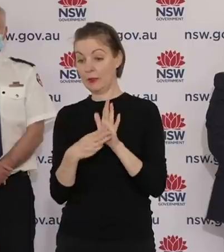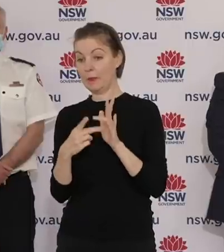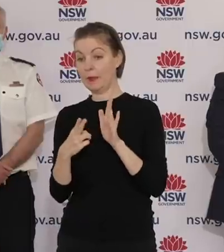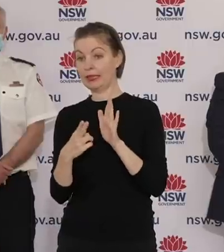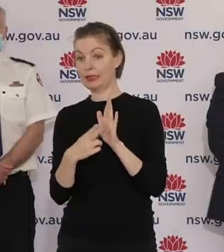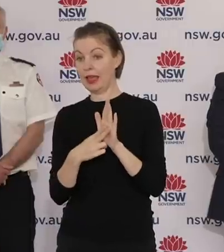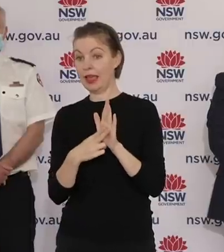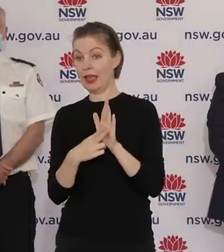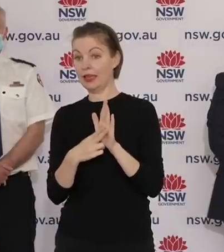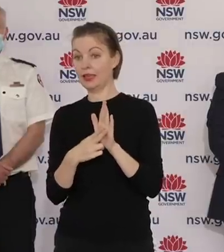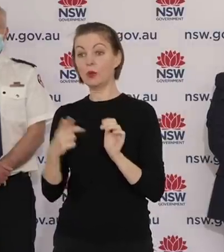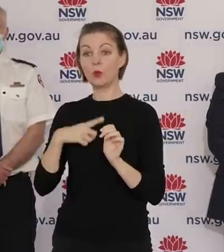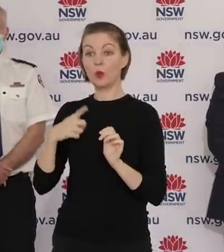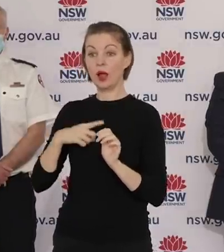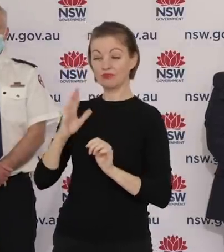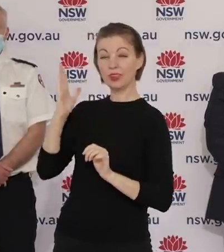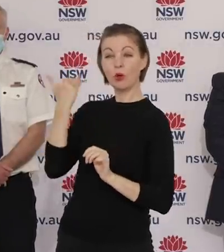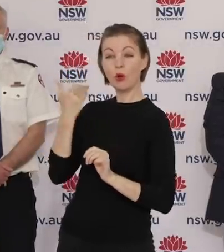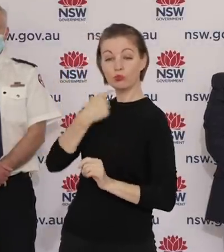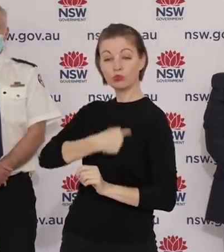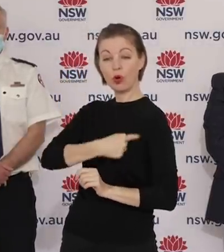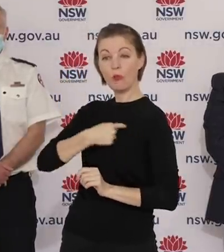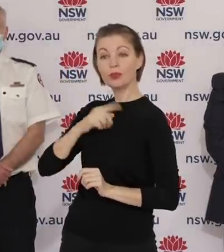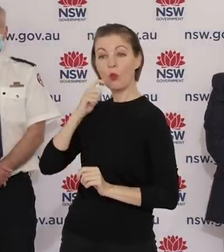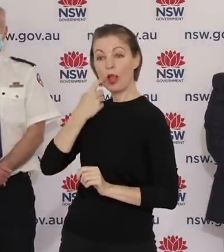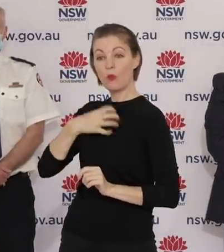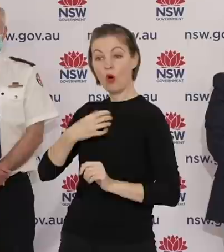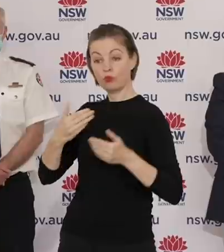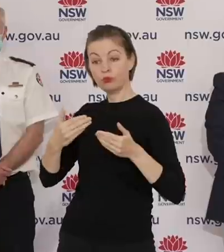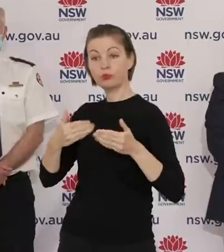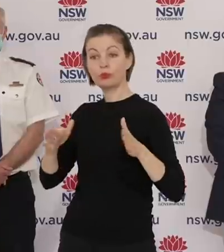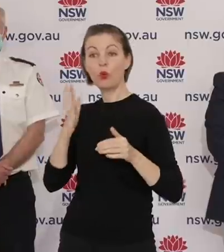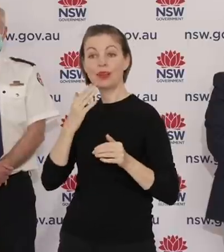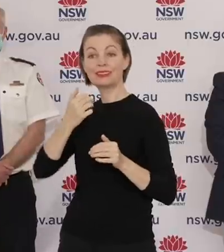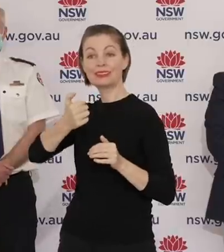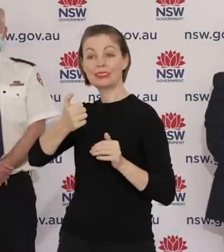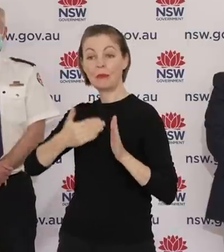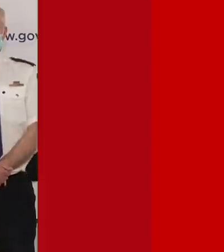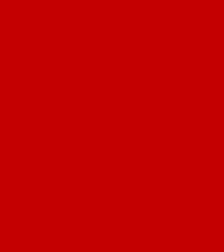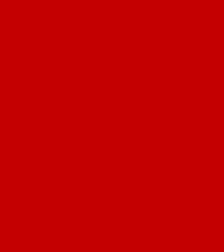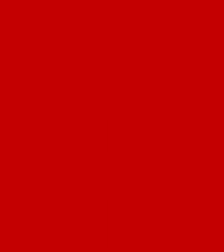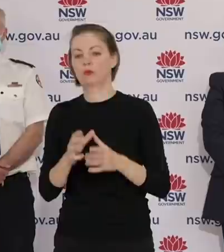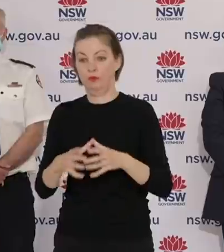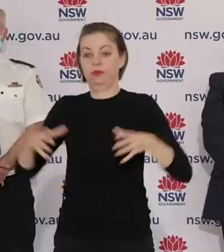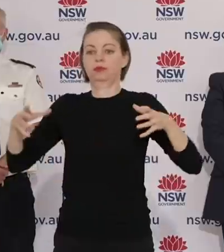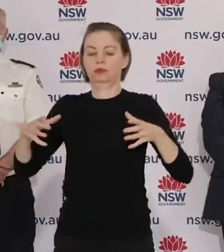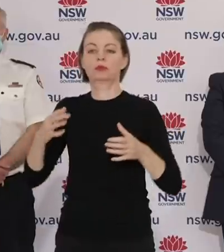million jabs by the end of August we promised there'd be additional freedoms just a reminder that they kick in on Monday.